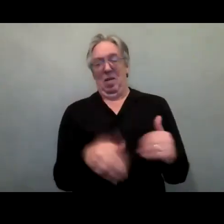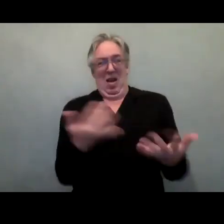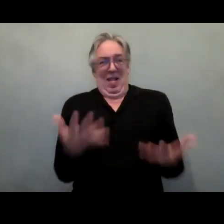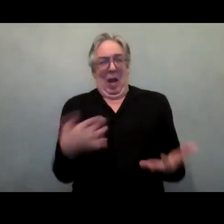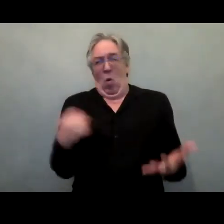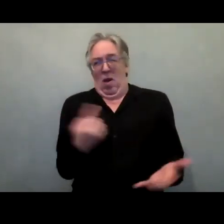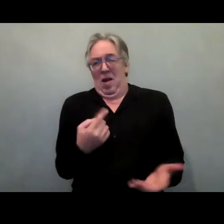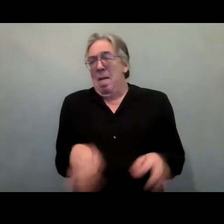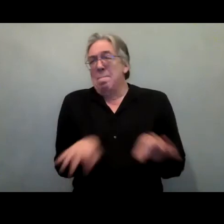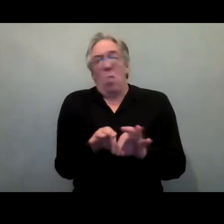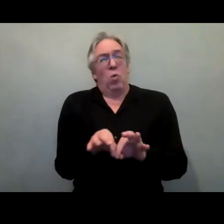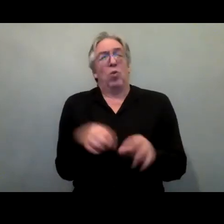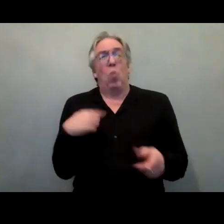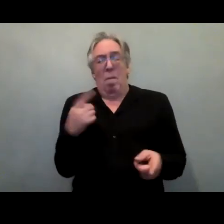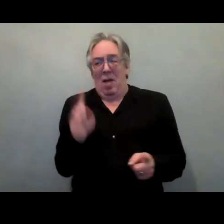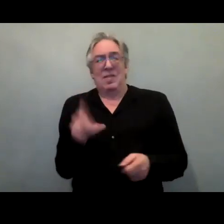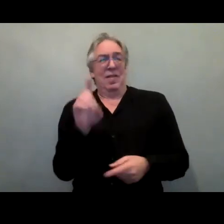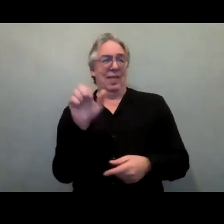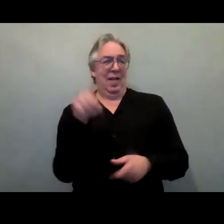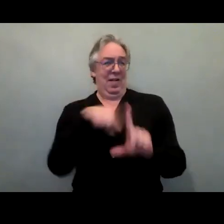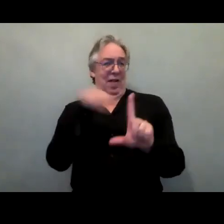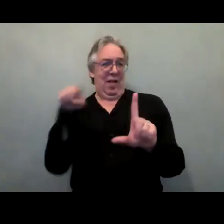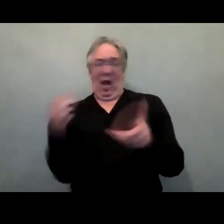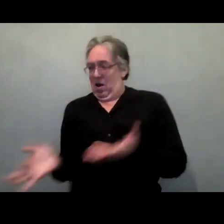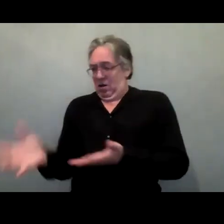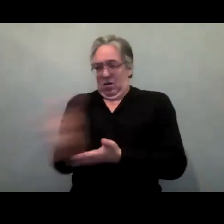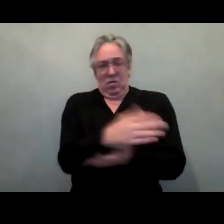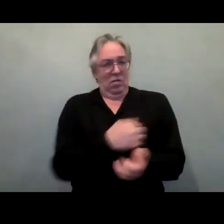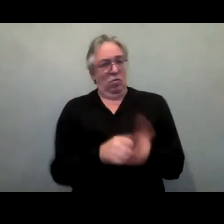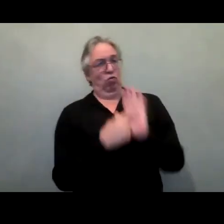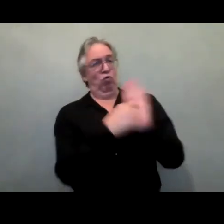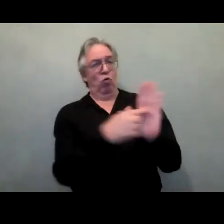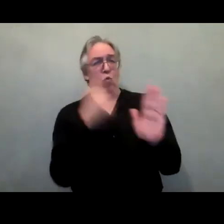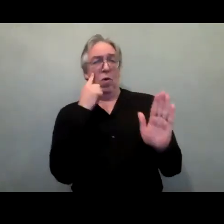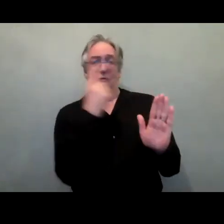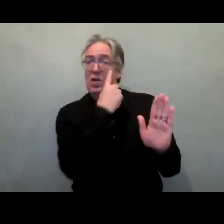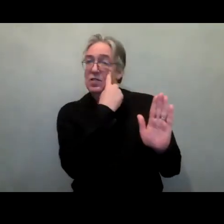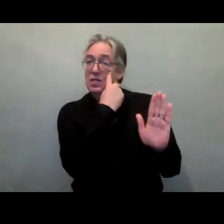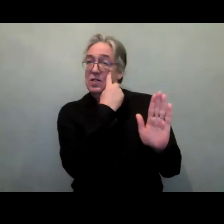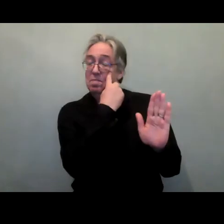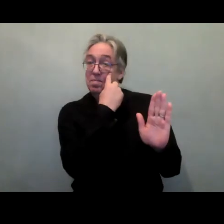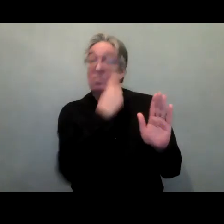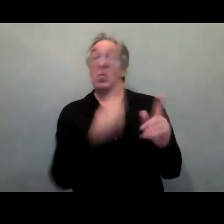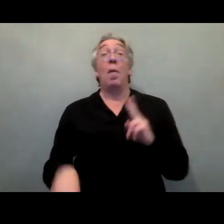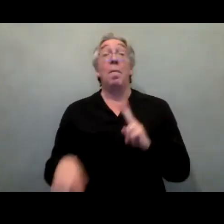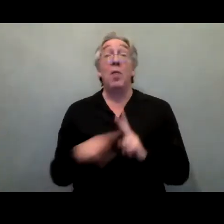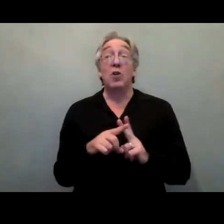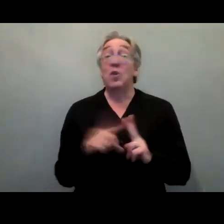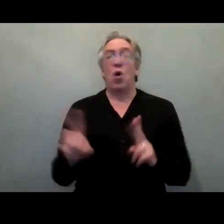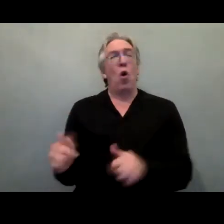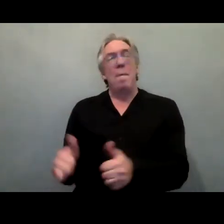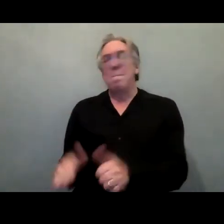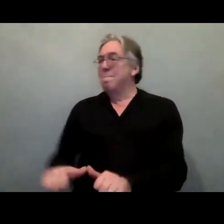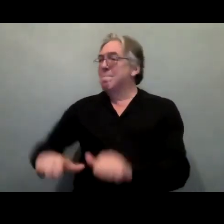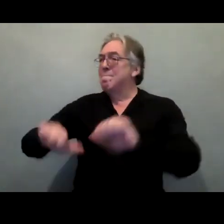demonstrates that. So we have that evidence to build on, and also the evidence on what works best to respond effectively.